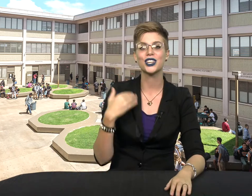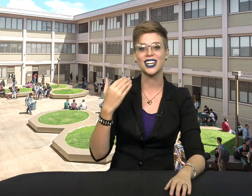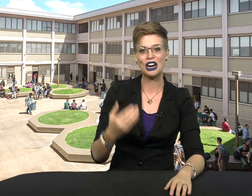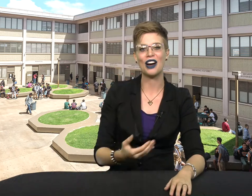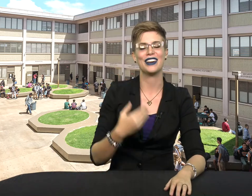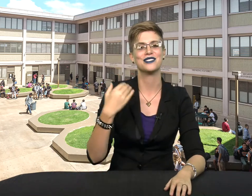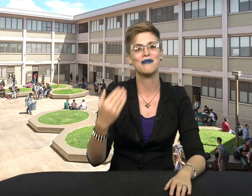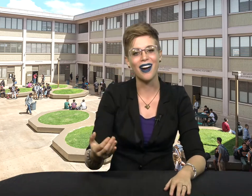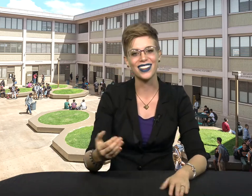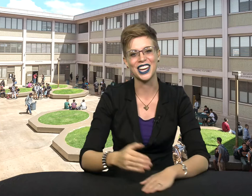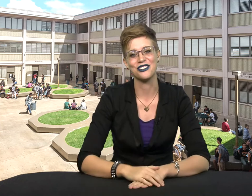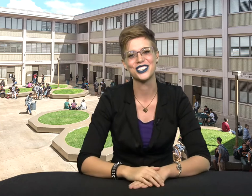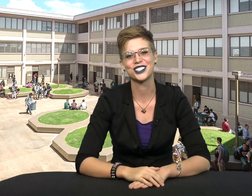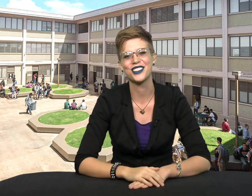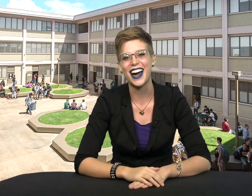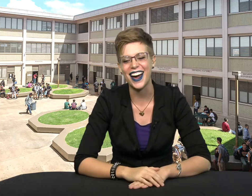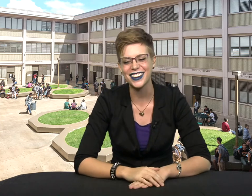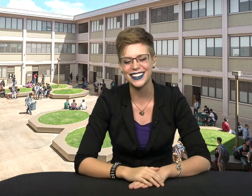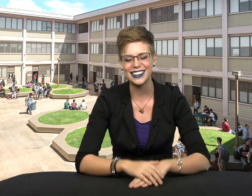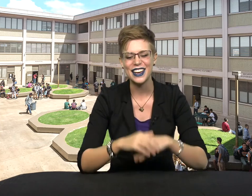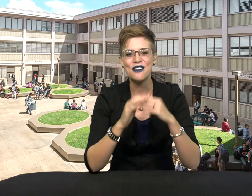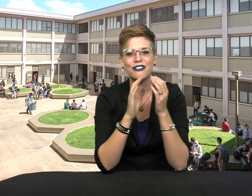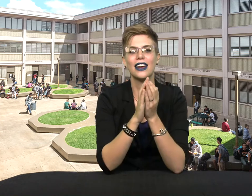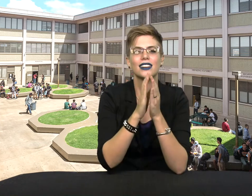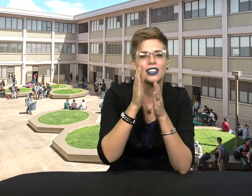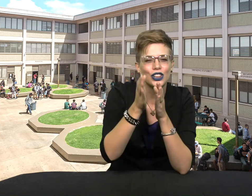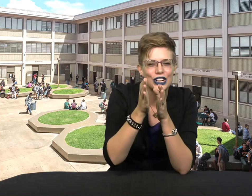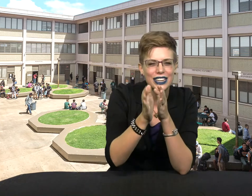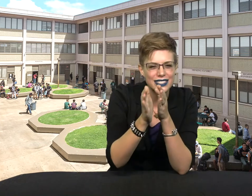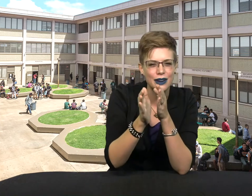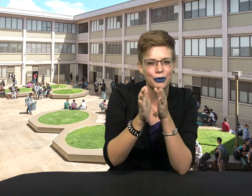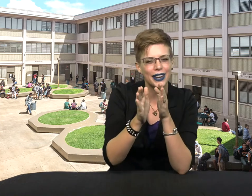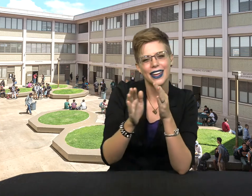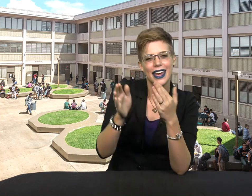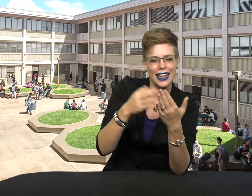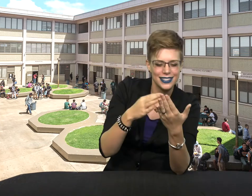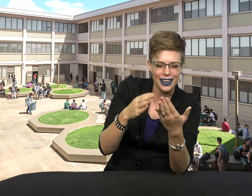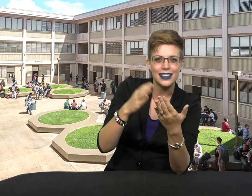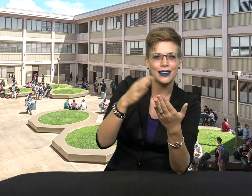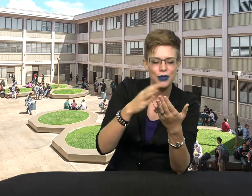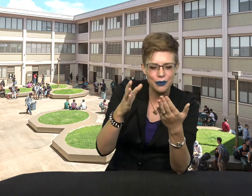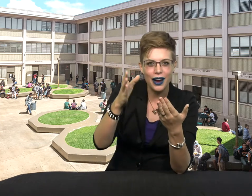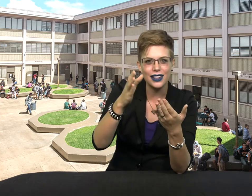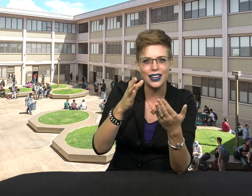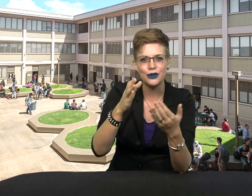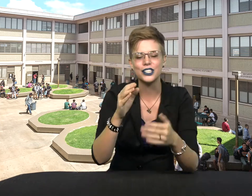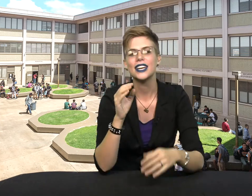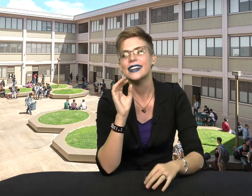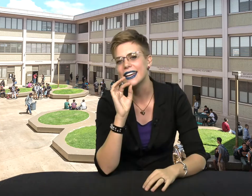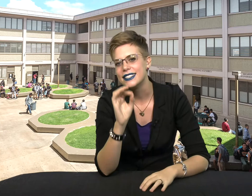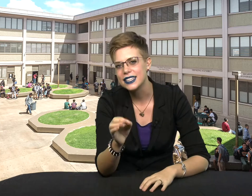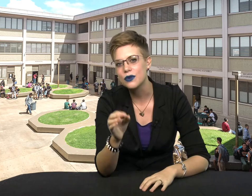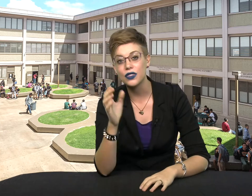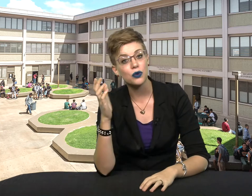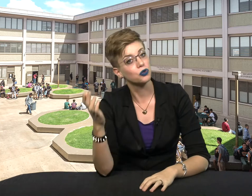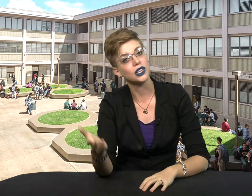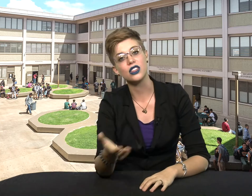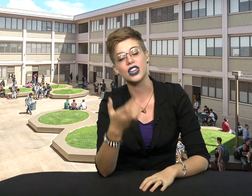got into body language, so that I could finally look at someone and size up their body language and see what they were really thinking